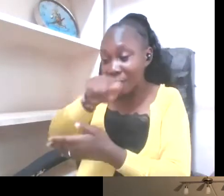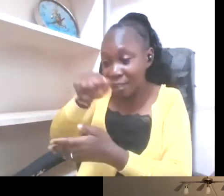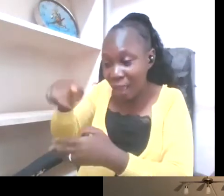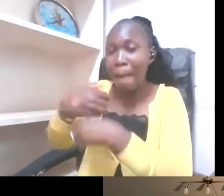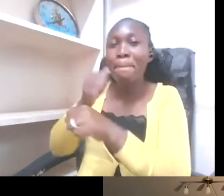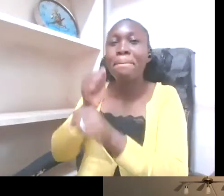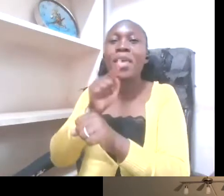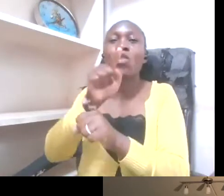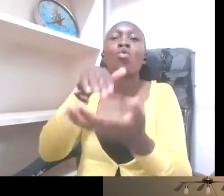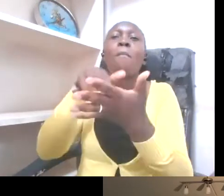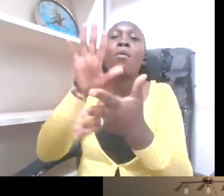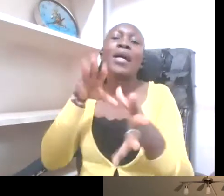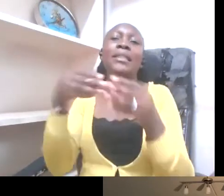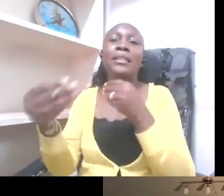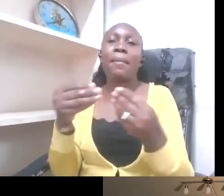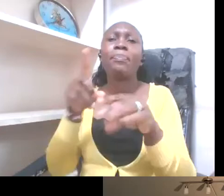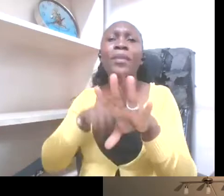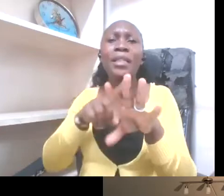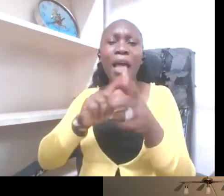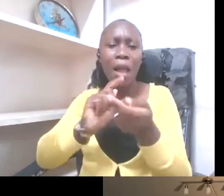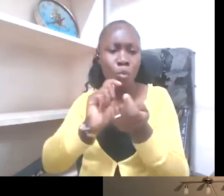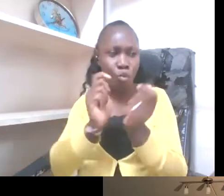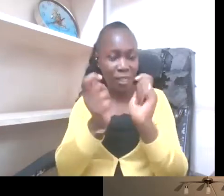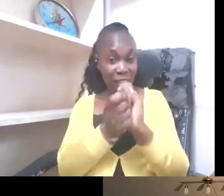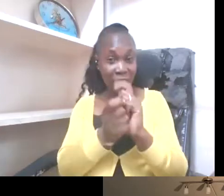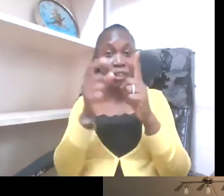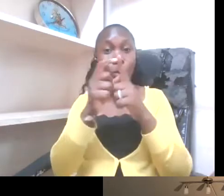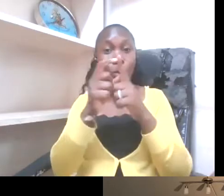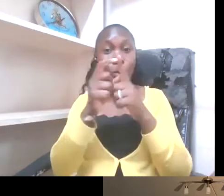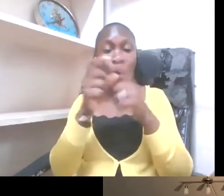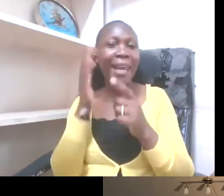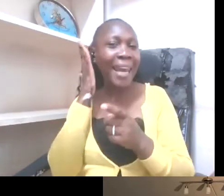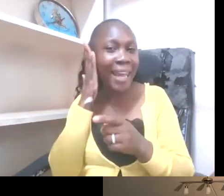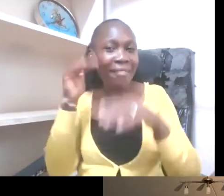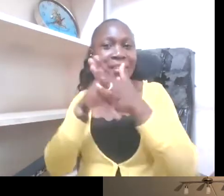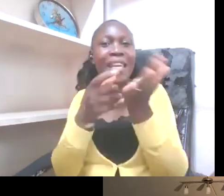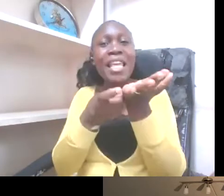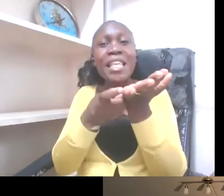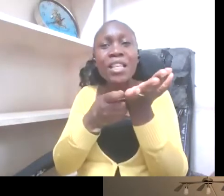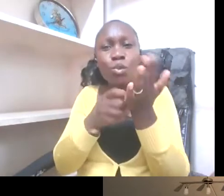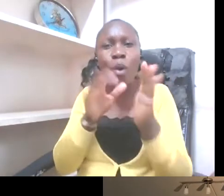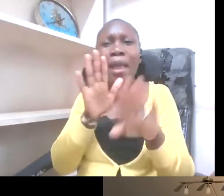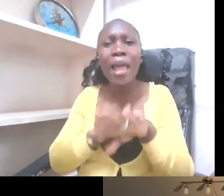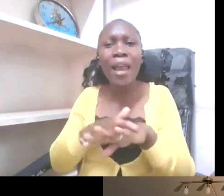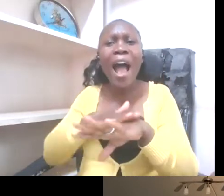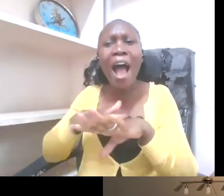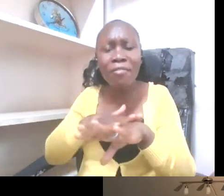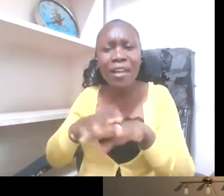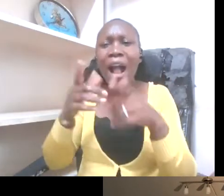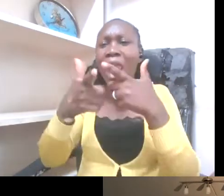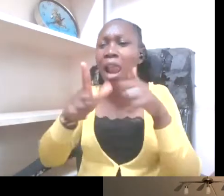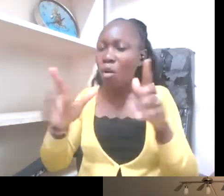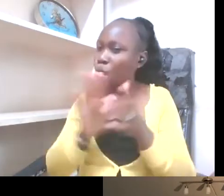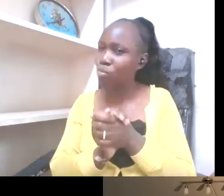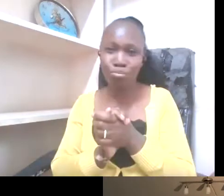the word deaf to Kiswahili and other African languages. Kiswahili is the most official word,